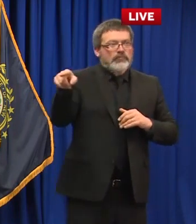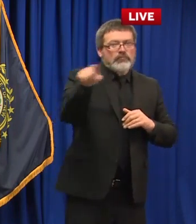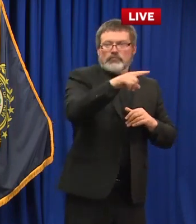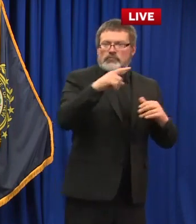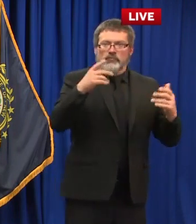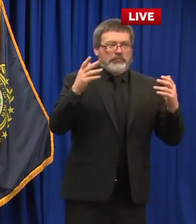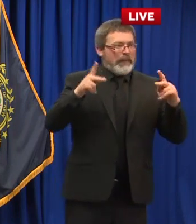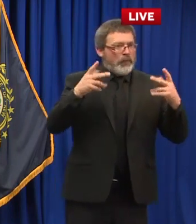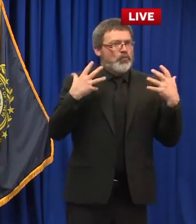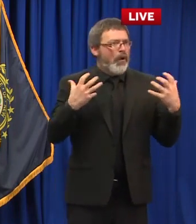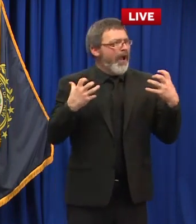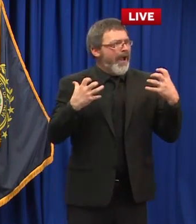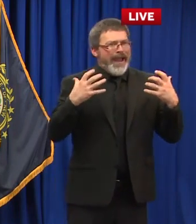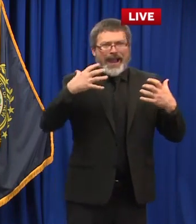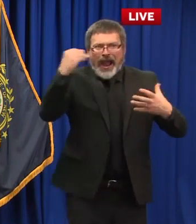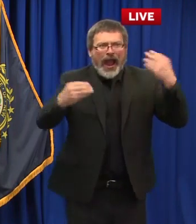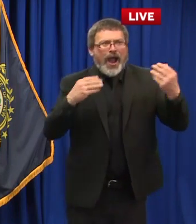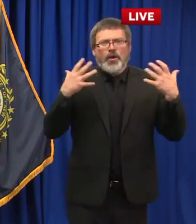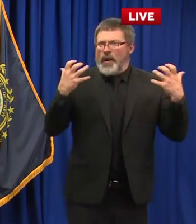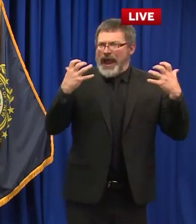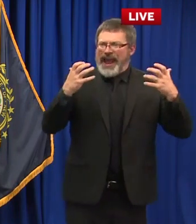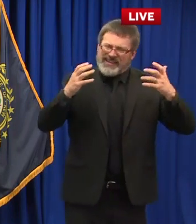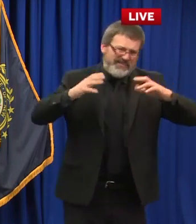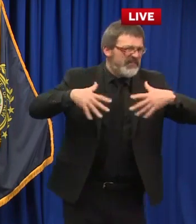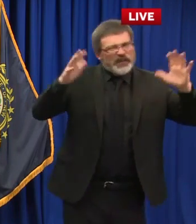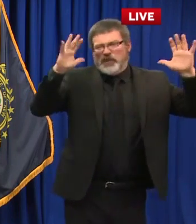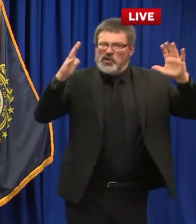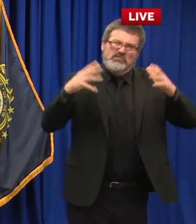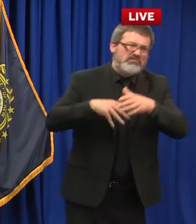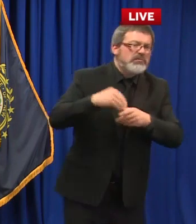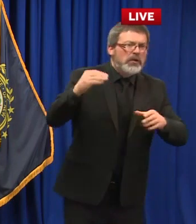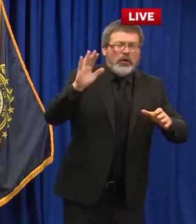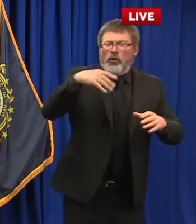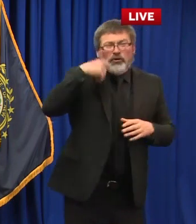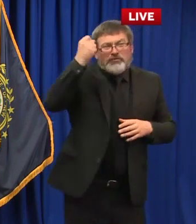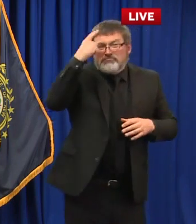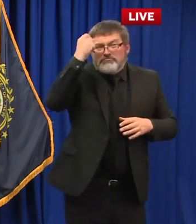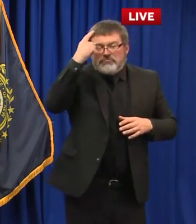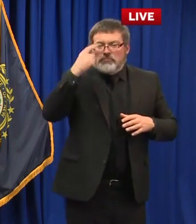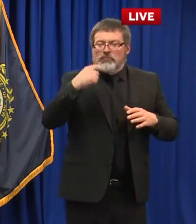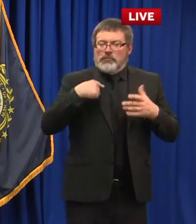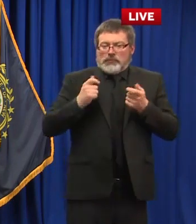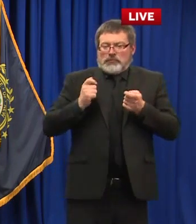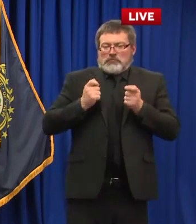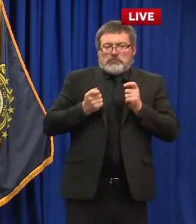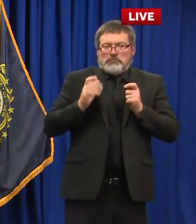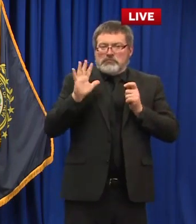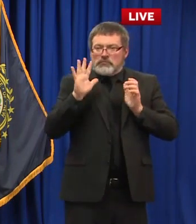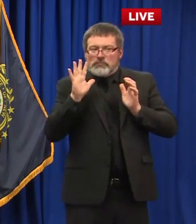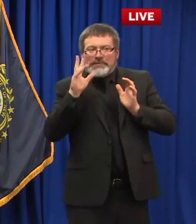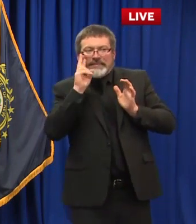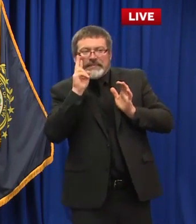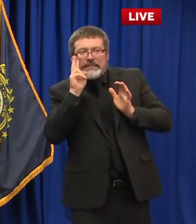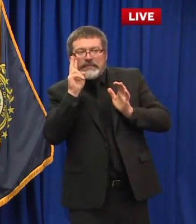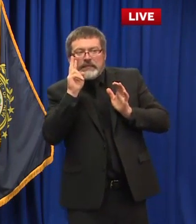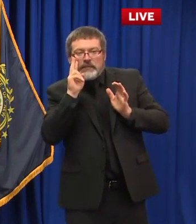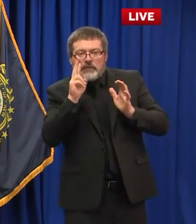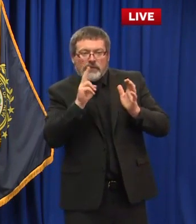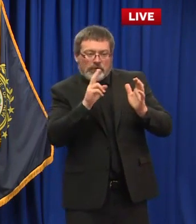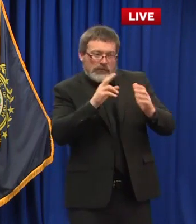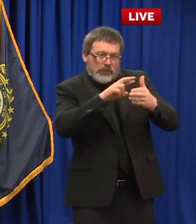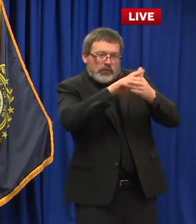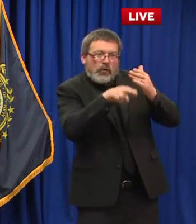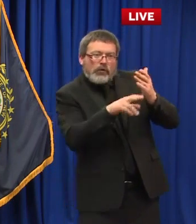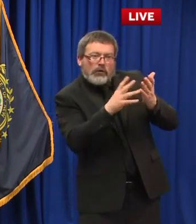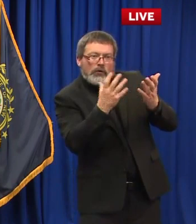forward now but we have we had a plan in the beginning it was the right plan it's data driven we're going to stick to it we're not going to cave to politics